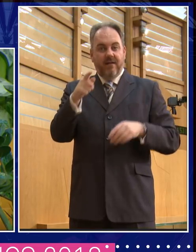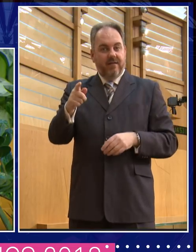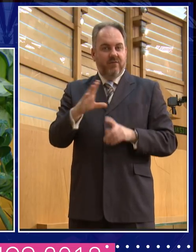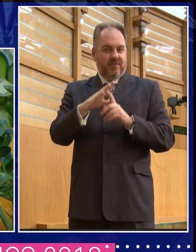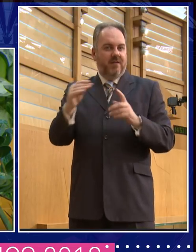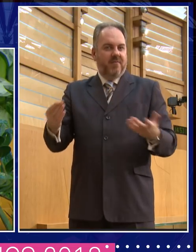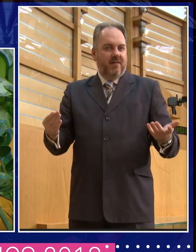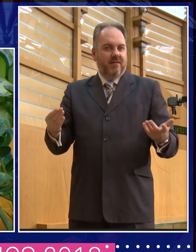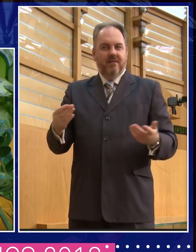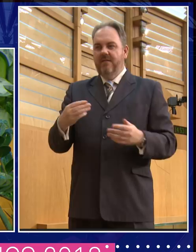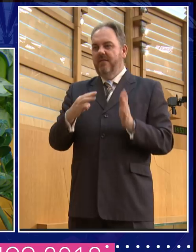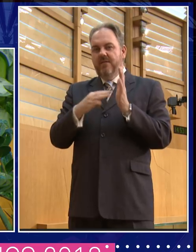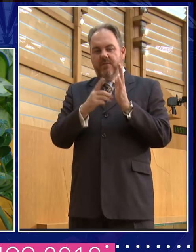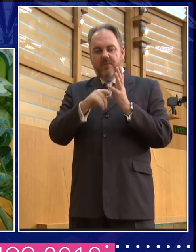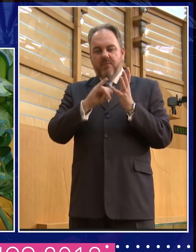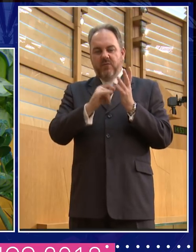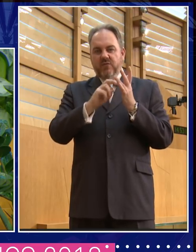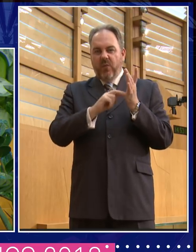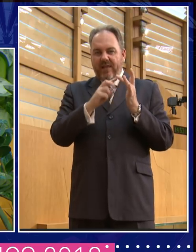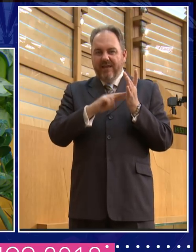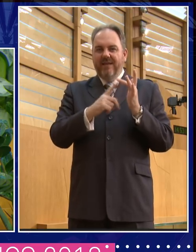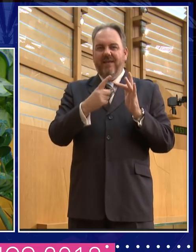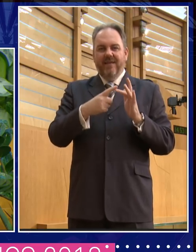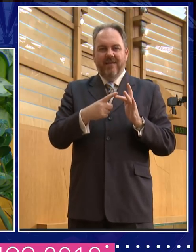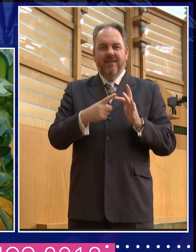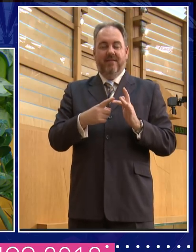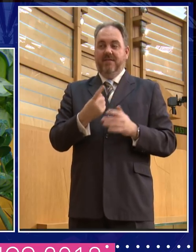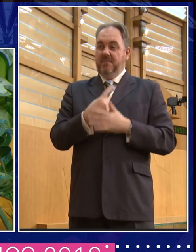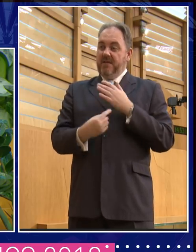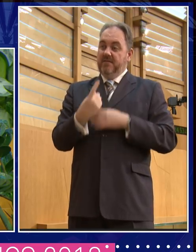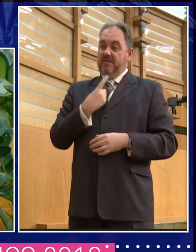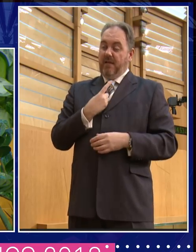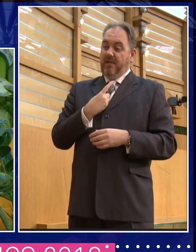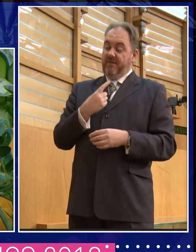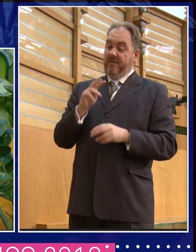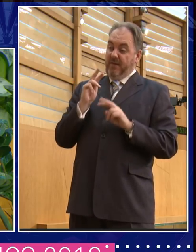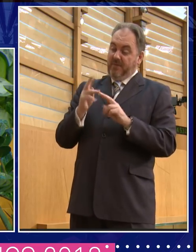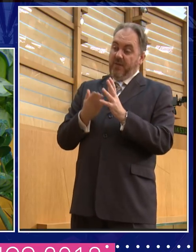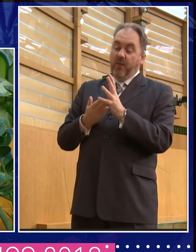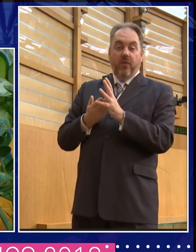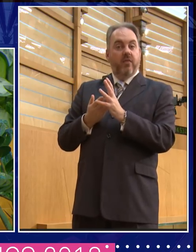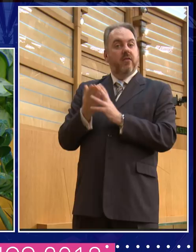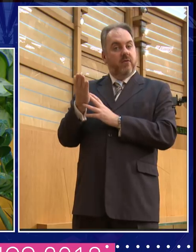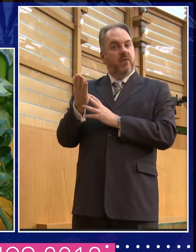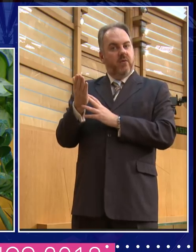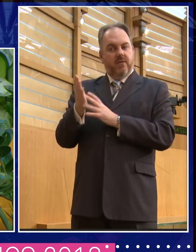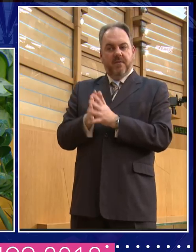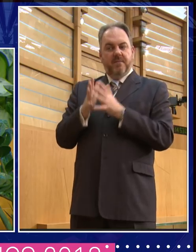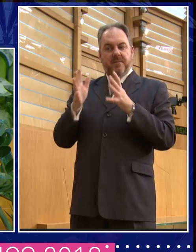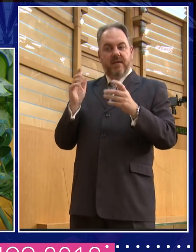happening in Europe. And, you know, I've lived, again, this is another kind of revolution I've lived through in which, you know, when I was